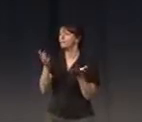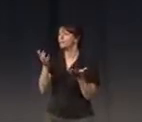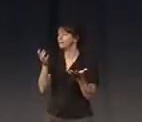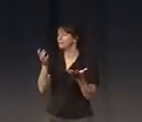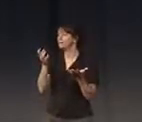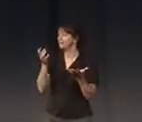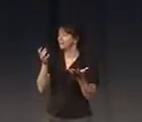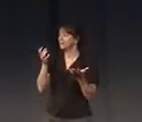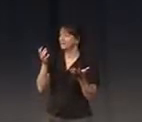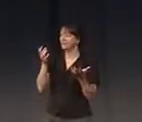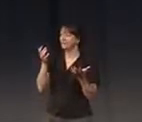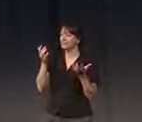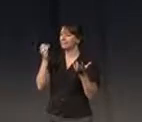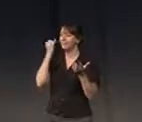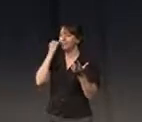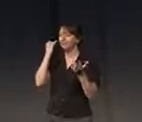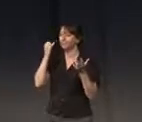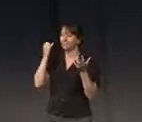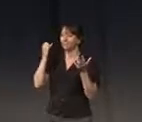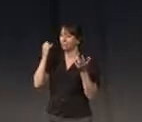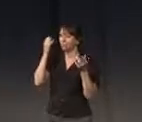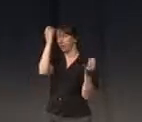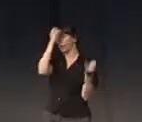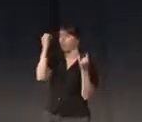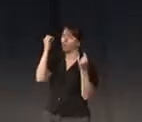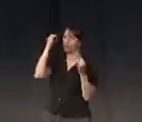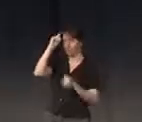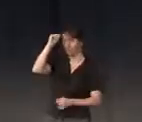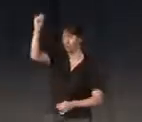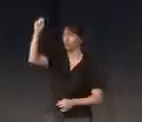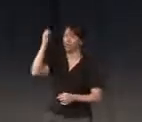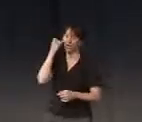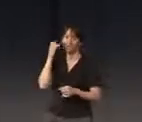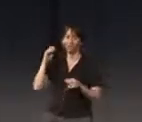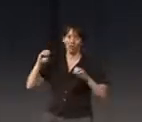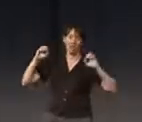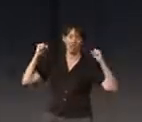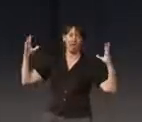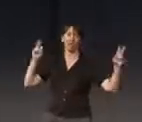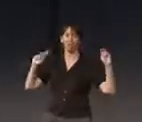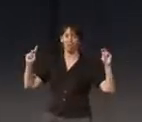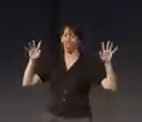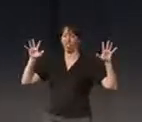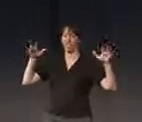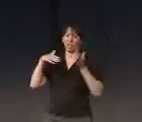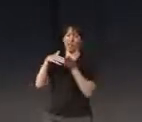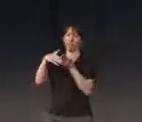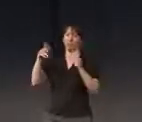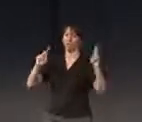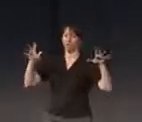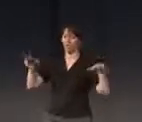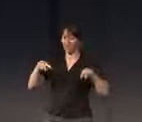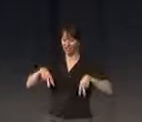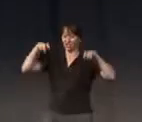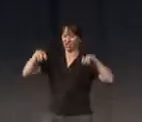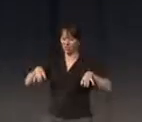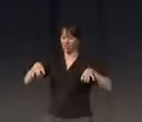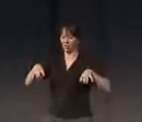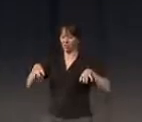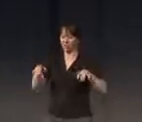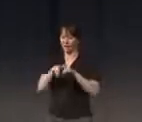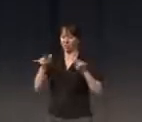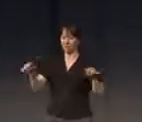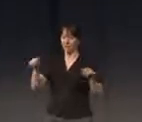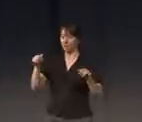synchronicity and we will change the axis of the air. This kind of impossible thing that, well, it's nice to imagine but very rarely might be able to happen.